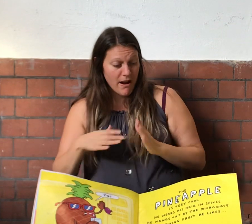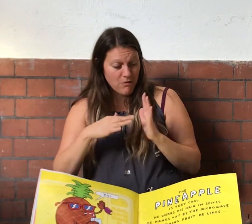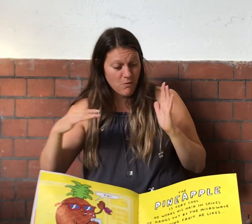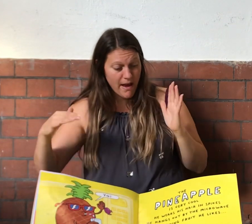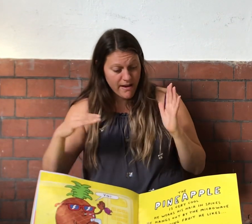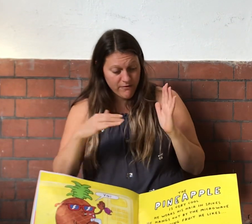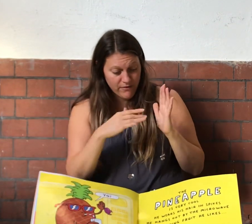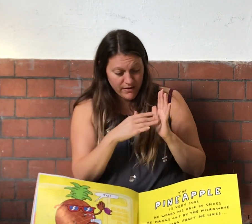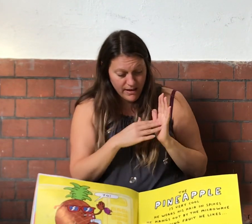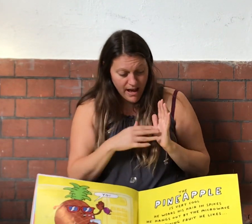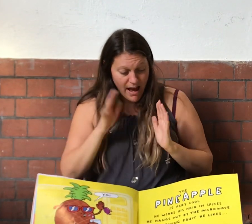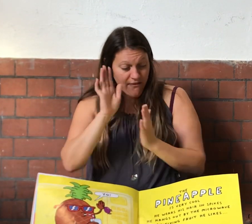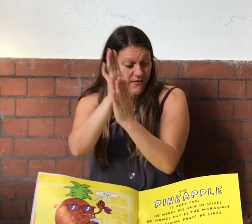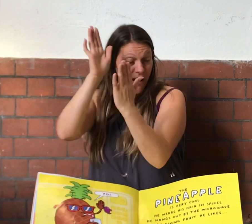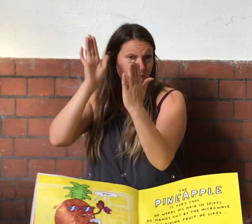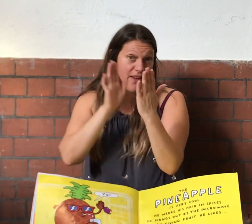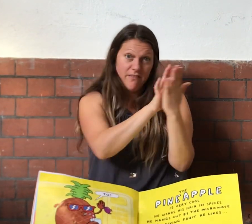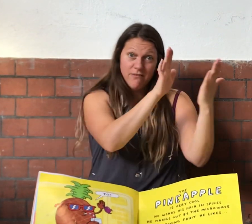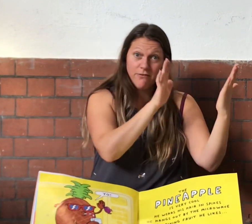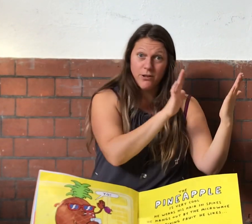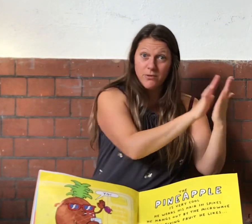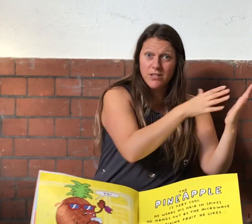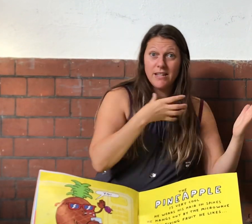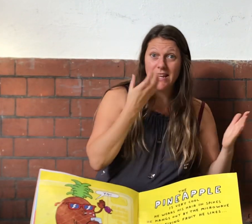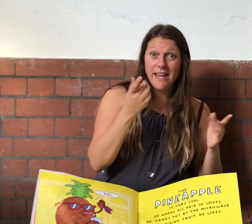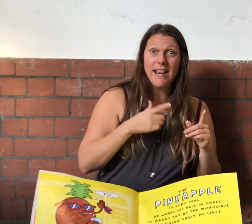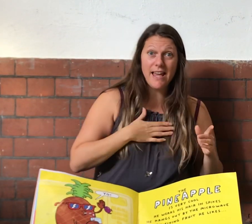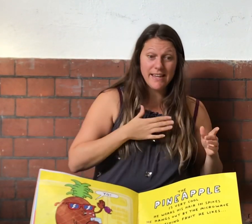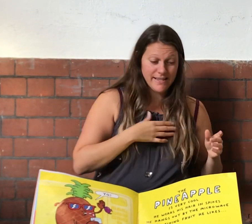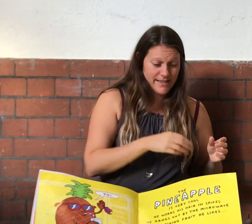microwave, high-fiving fruit he likes.